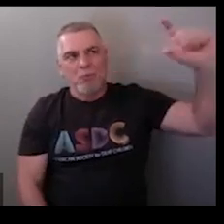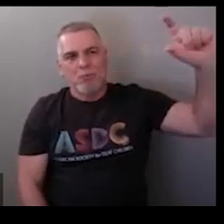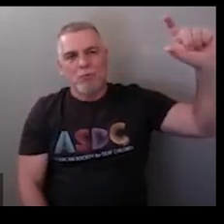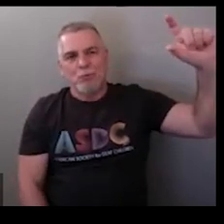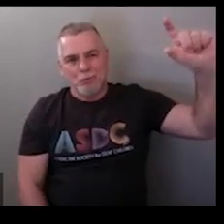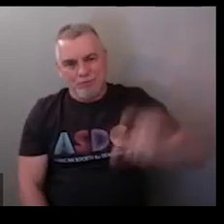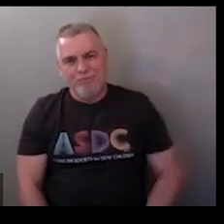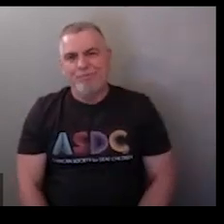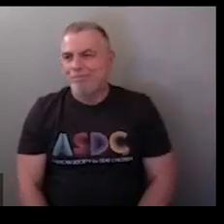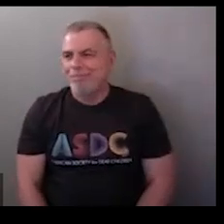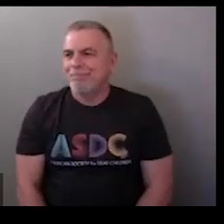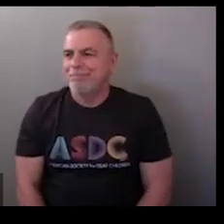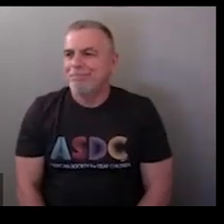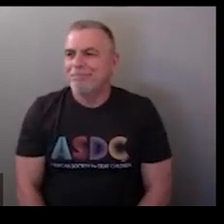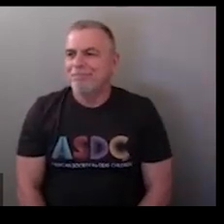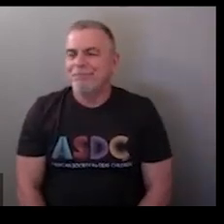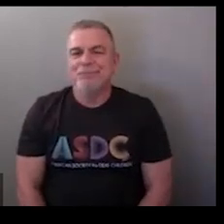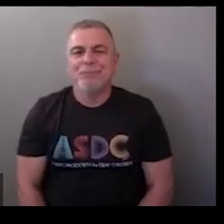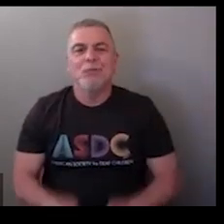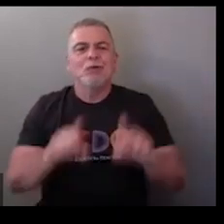moon moon a little astronomy